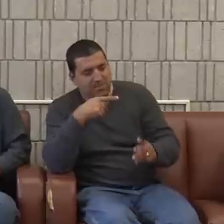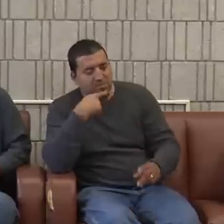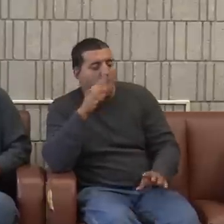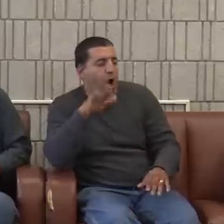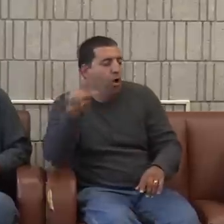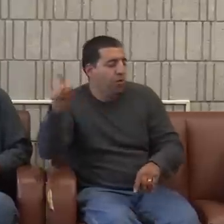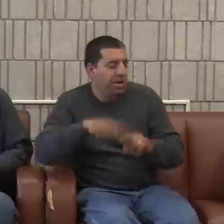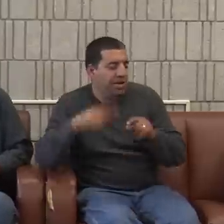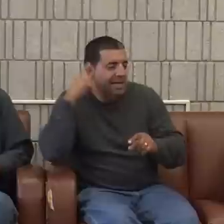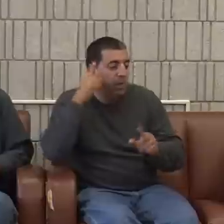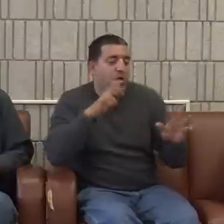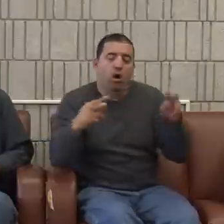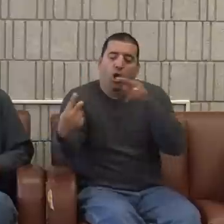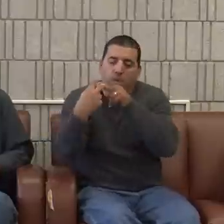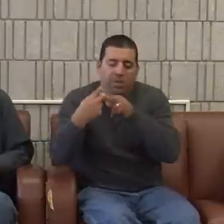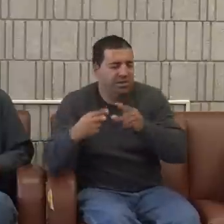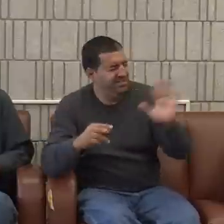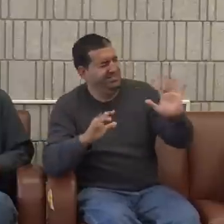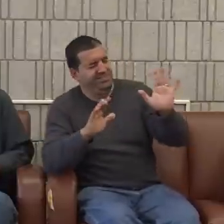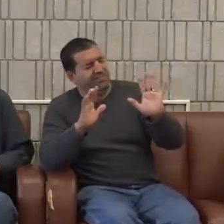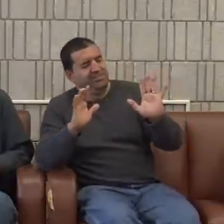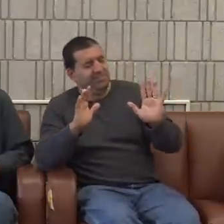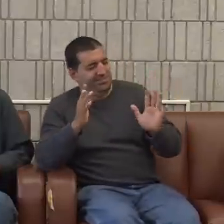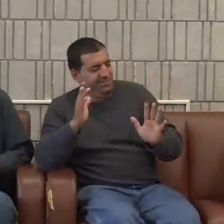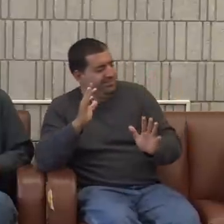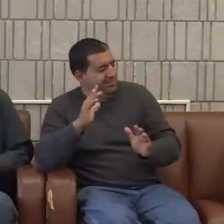I'm sick of people saying, oh, he can't hear. Look at him.